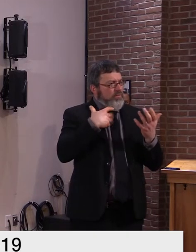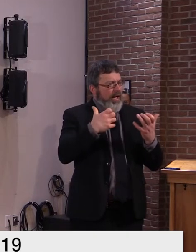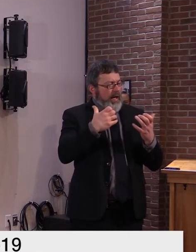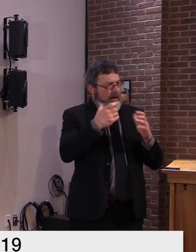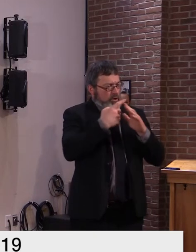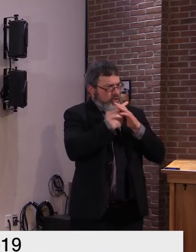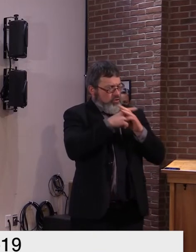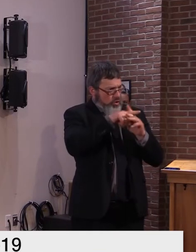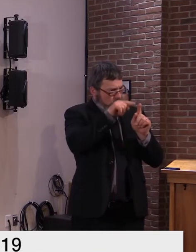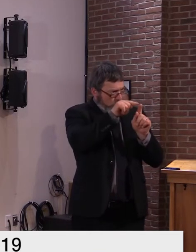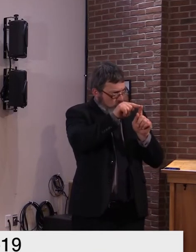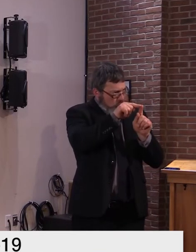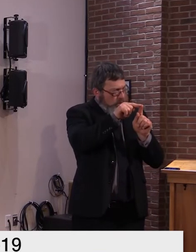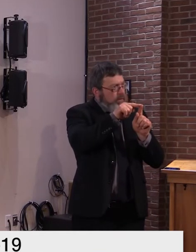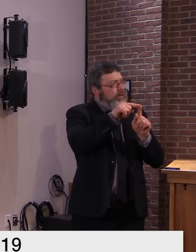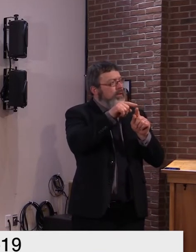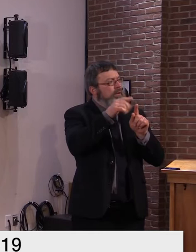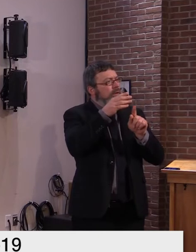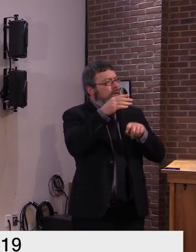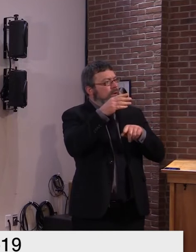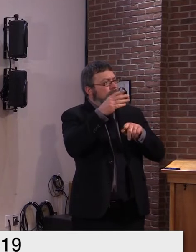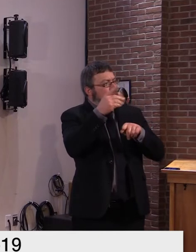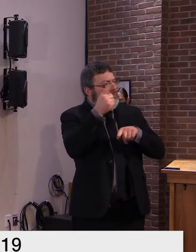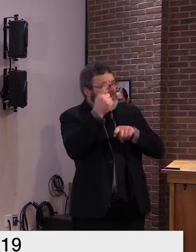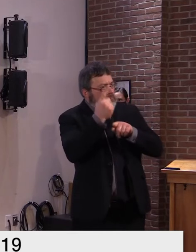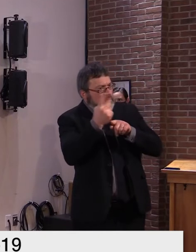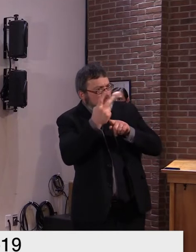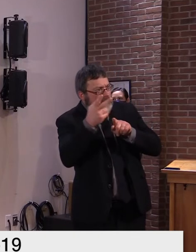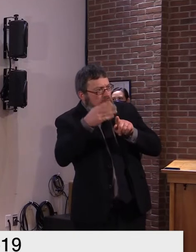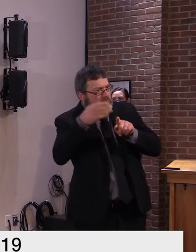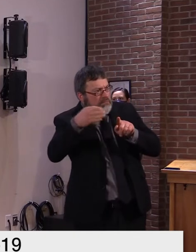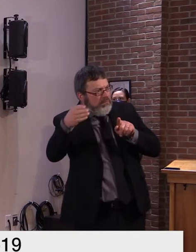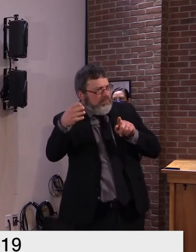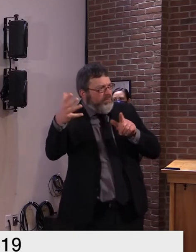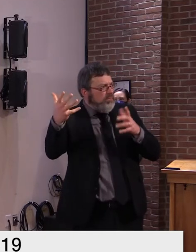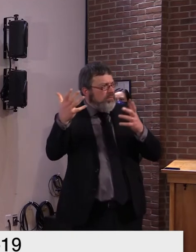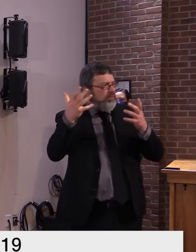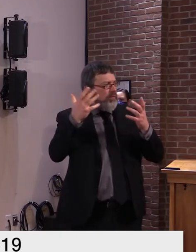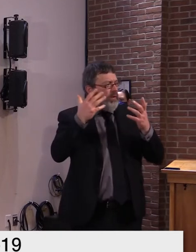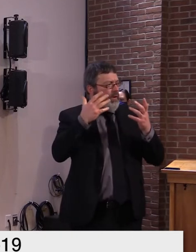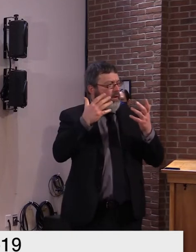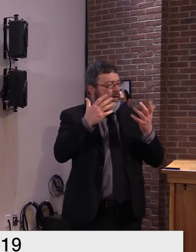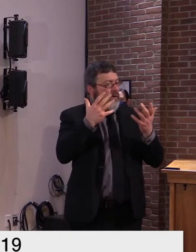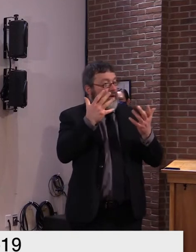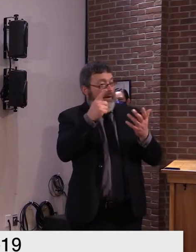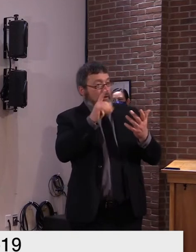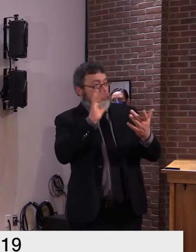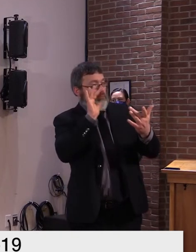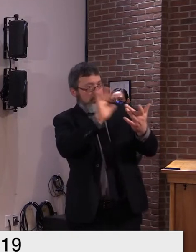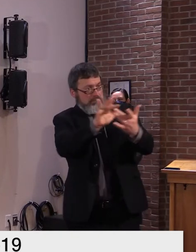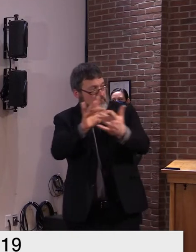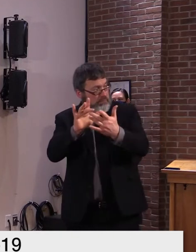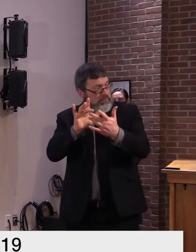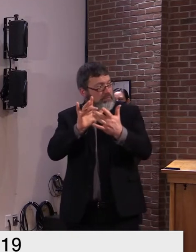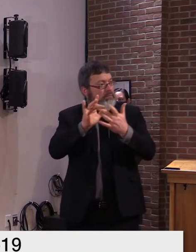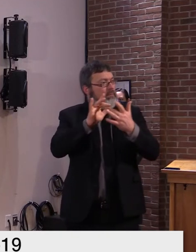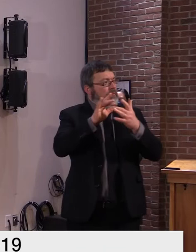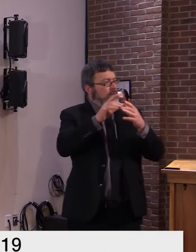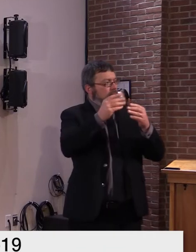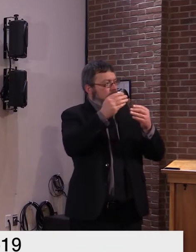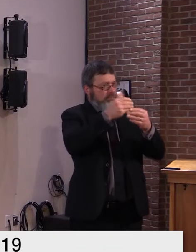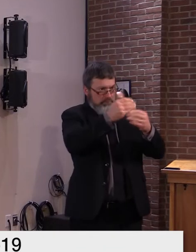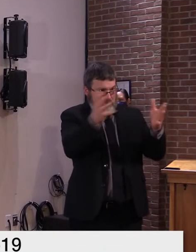let people know about the vaccine and answer their questions and and i guess to ensure that at the maximum number of people thank you